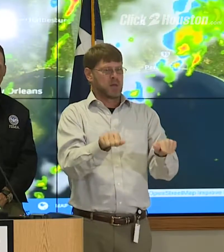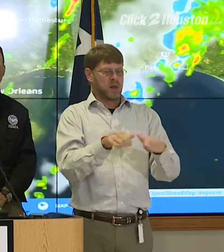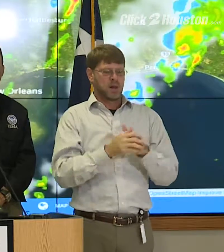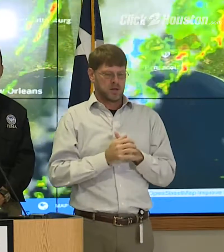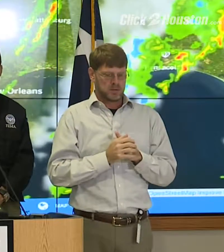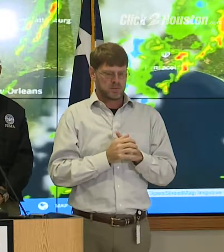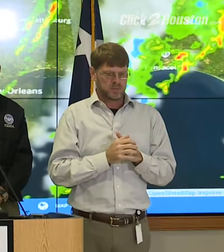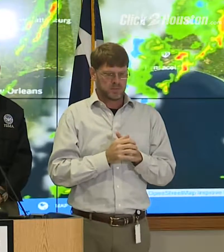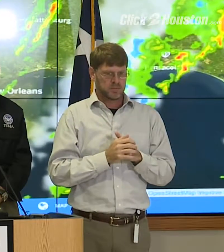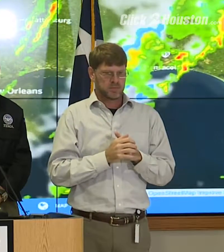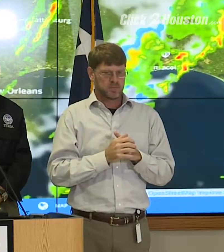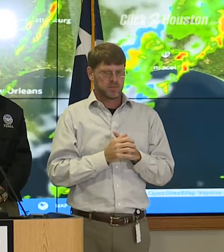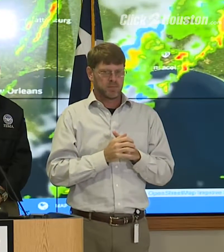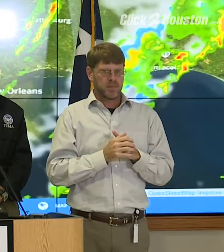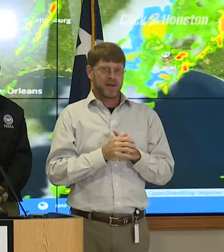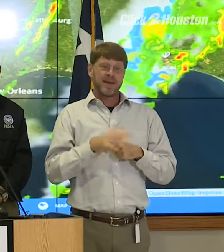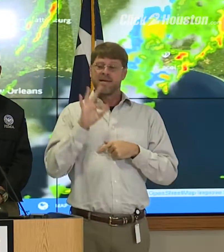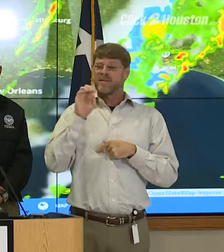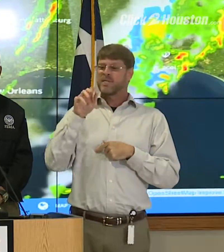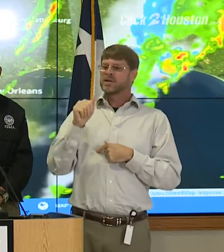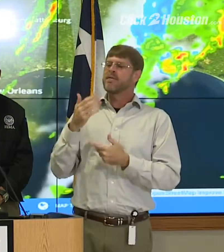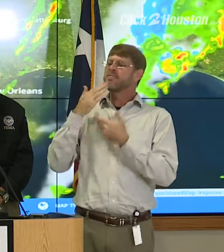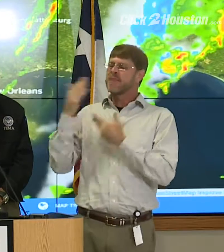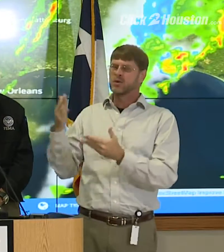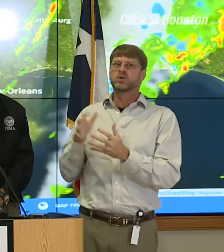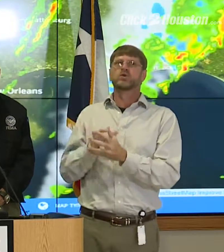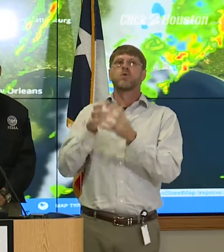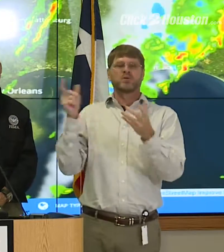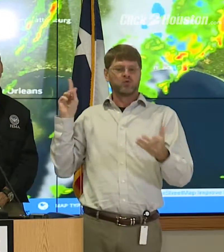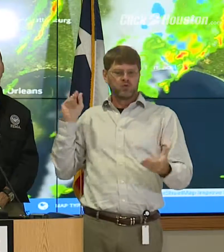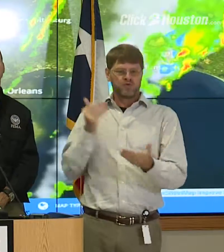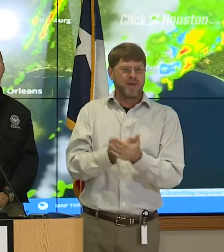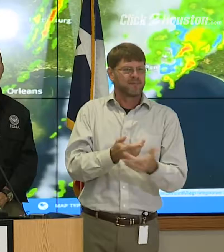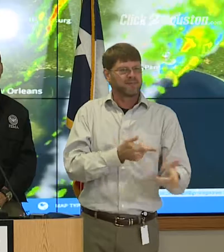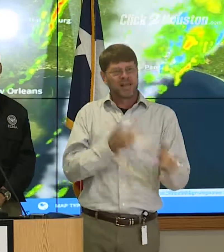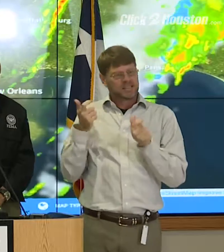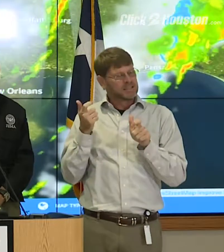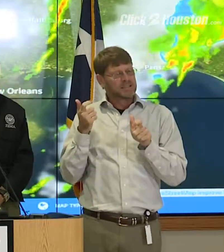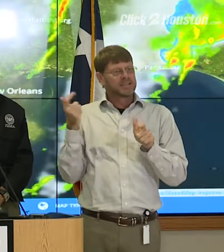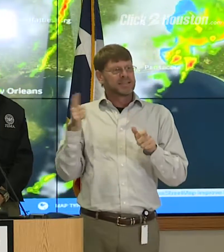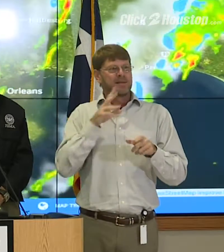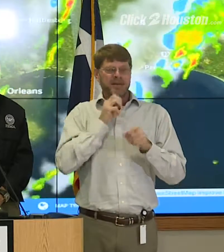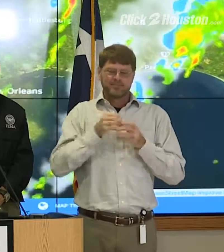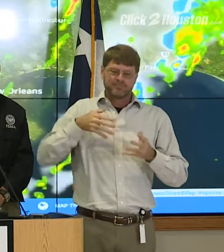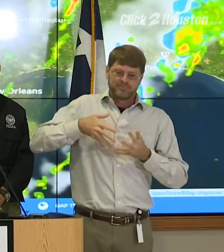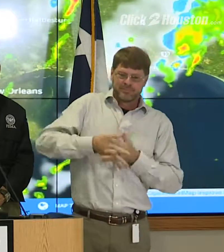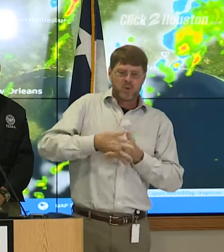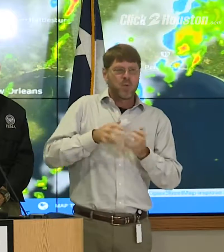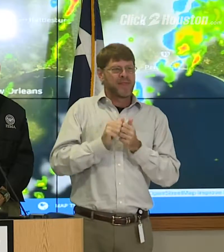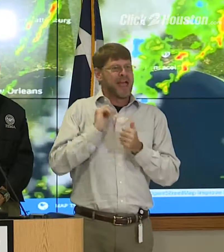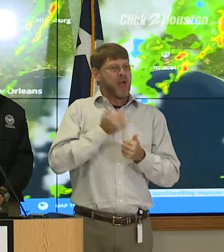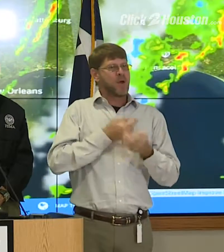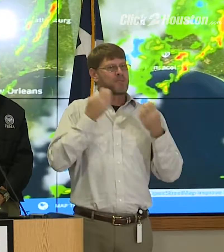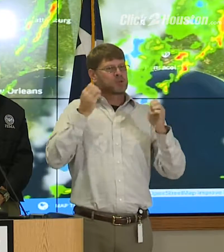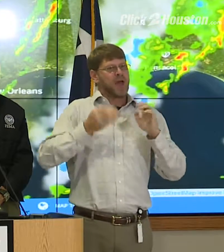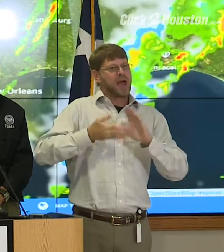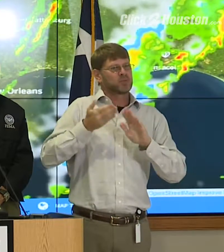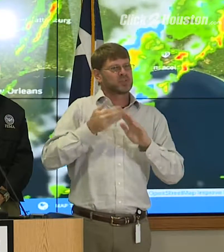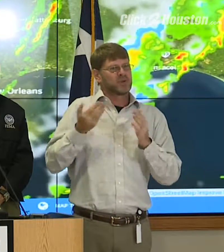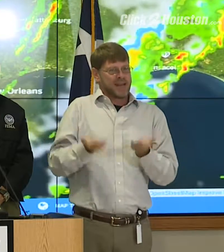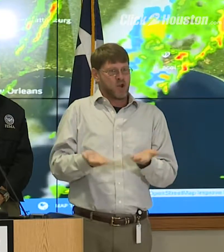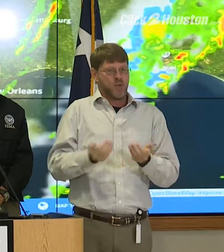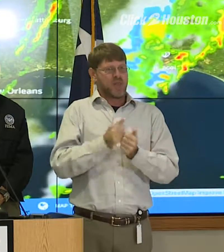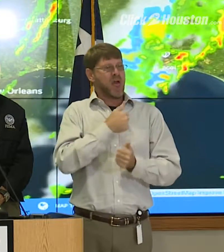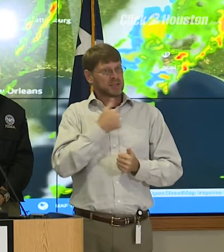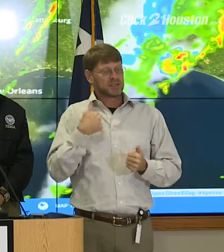can't say enough, FEMA, for being here as quickly. They've been embedded in the Emergency Operations Center